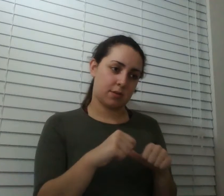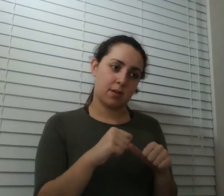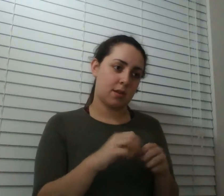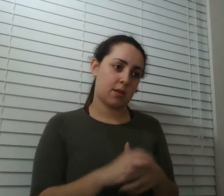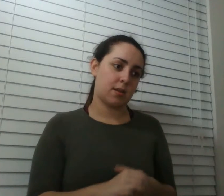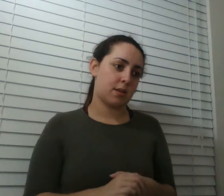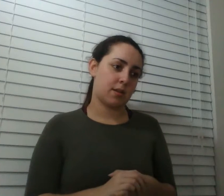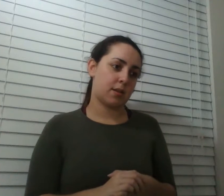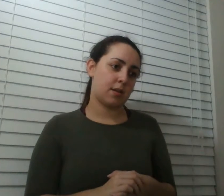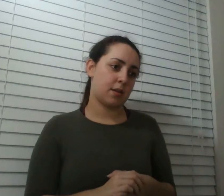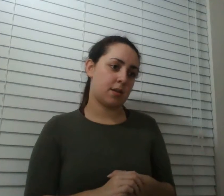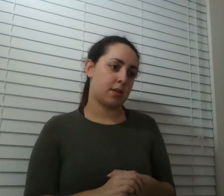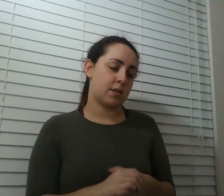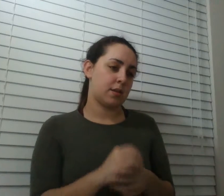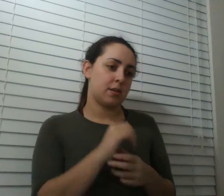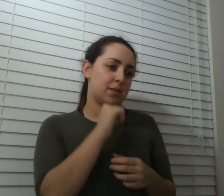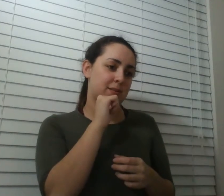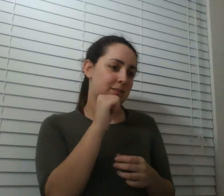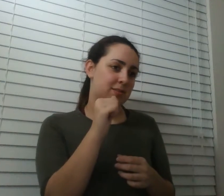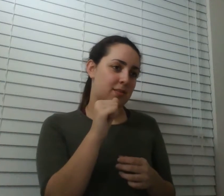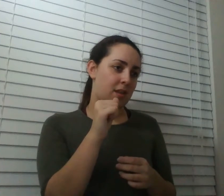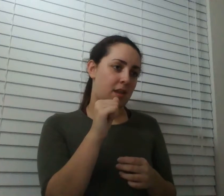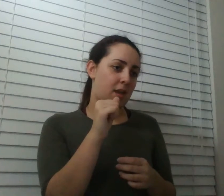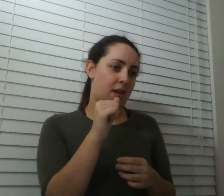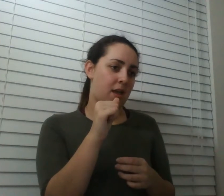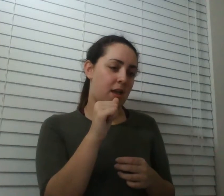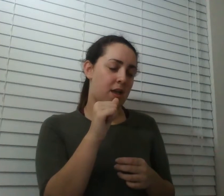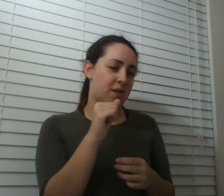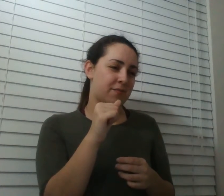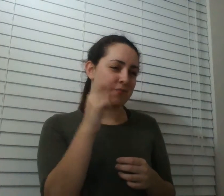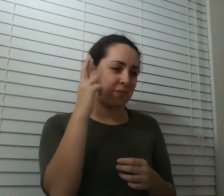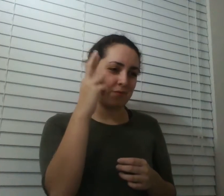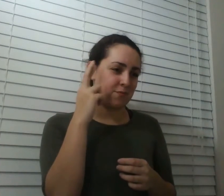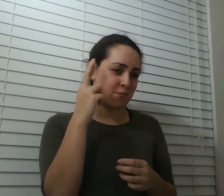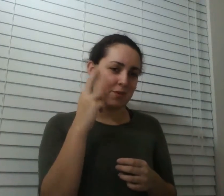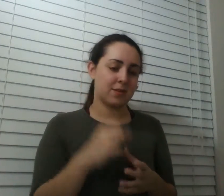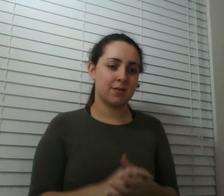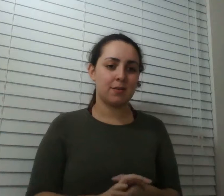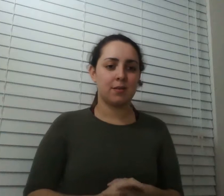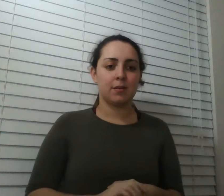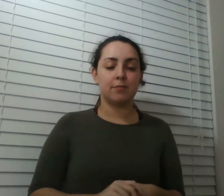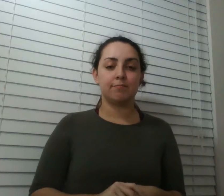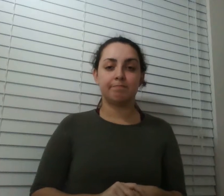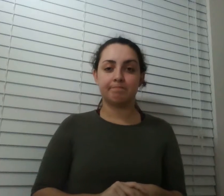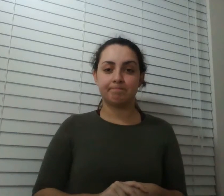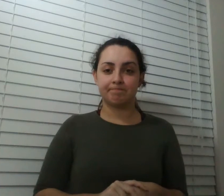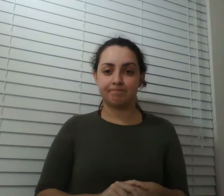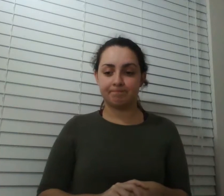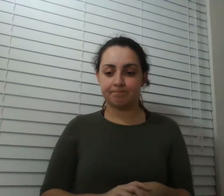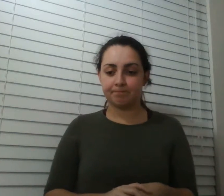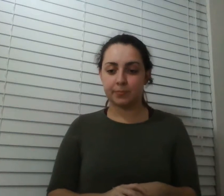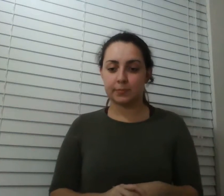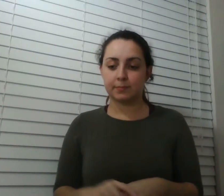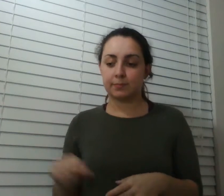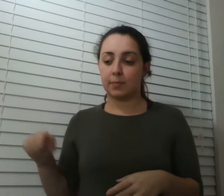any sense to be made out of it if we just stopped there then it's to say that that it's somehow um